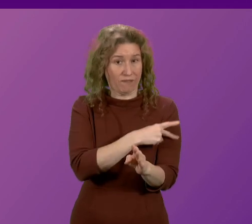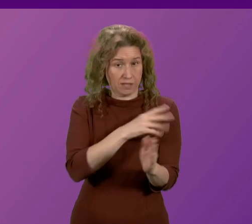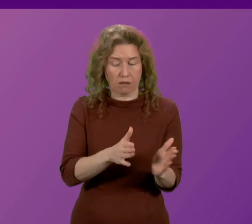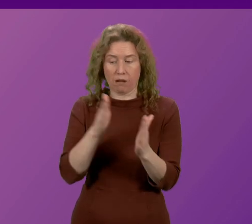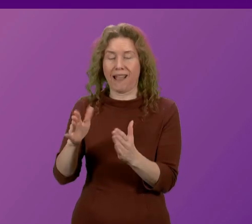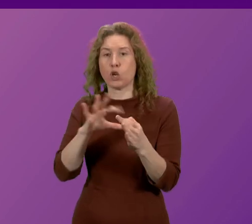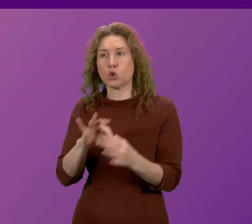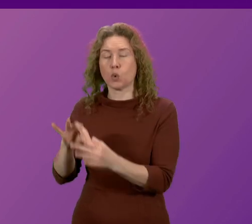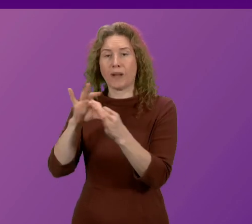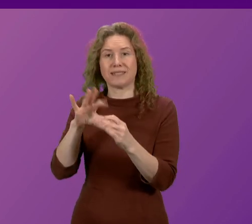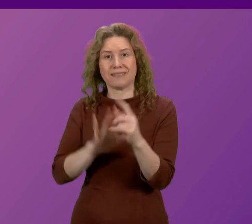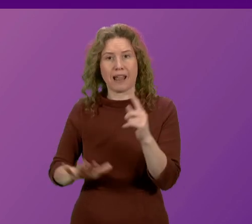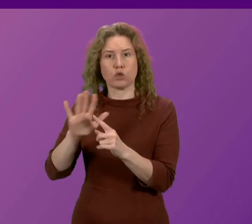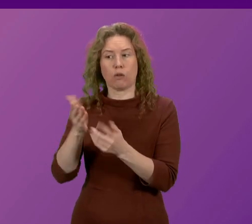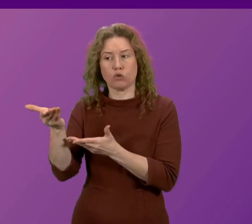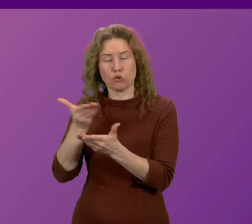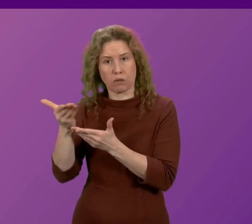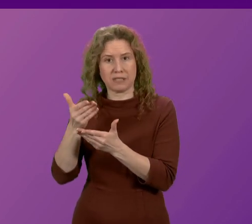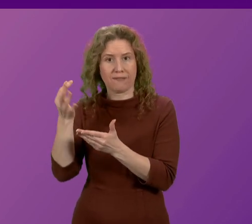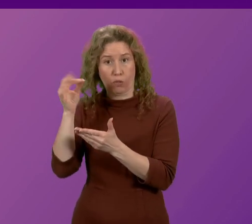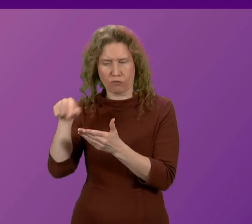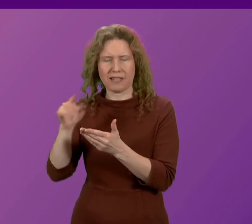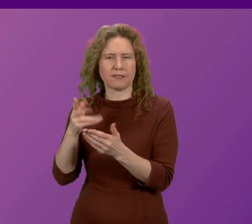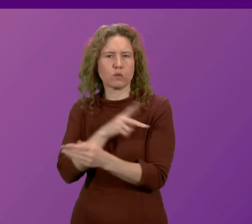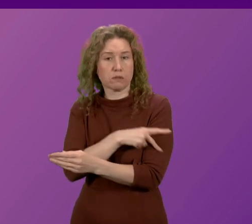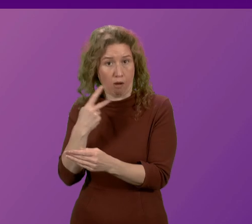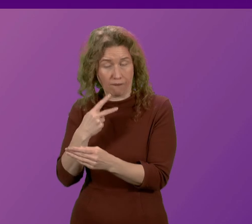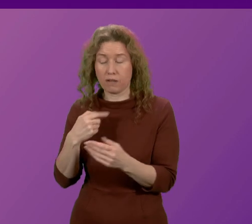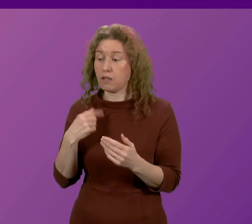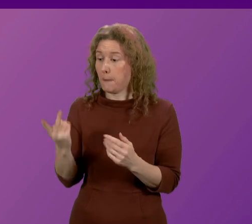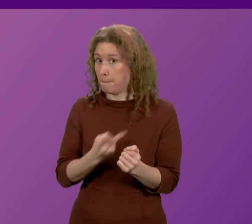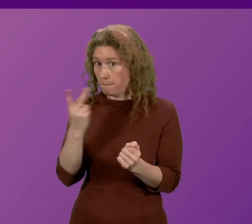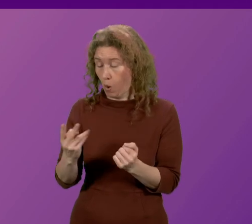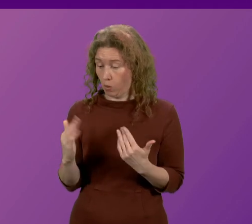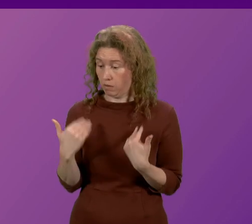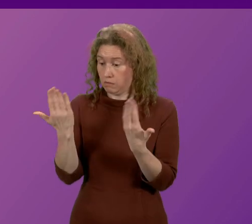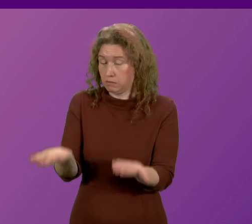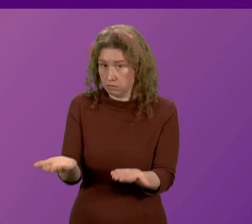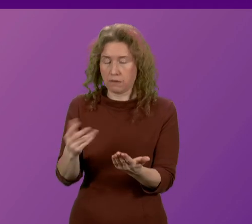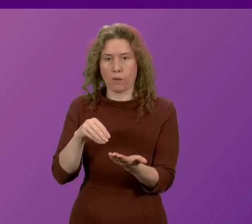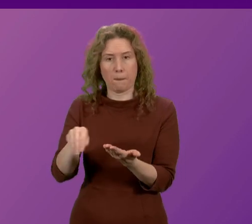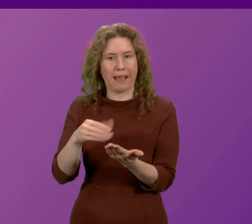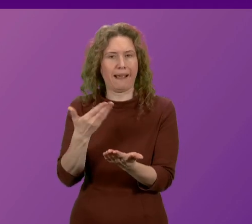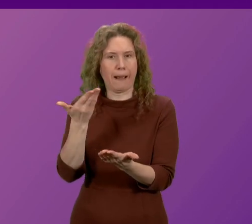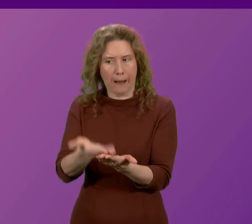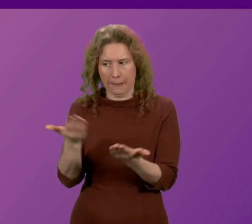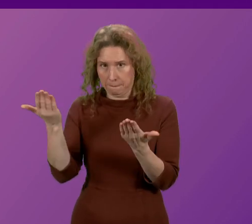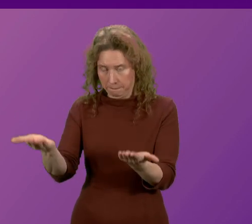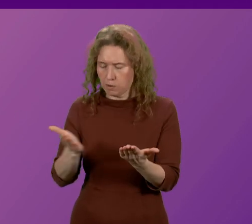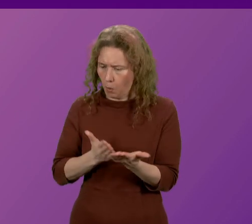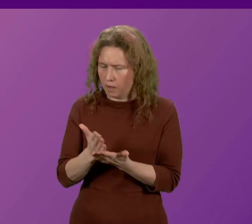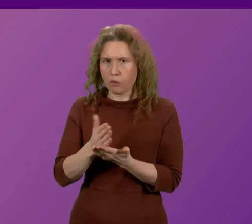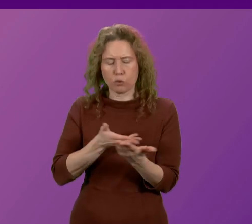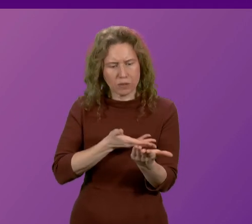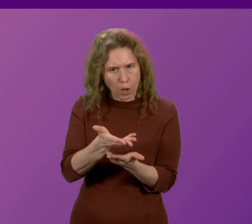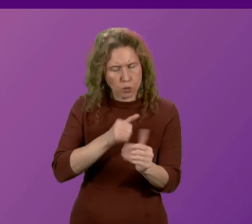National Consultative Committee for staff. Pay claims have now been submitted for both police officers and police staff and will be progressed through the